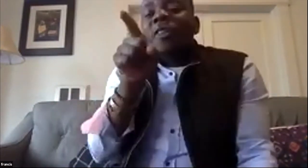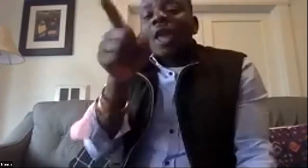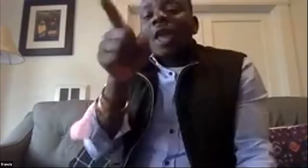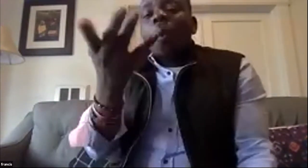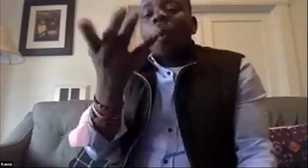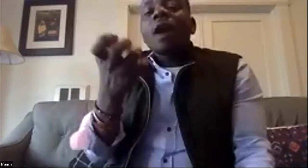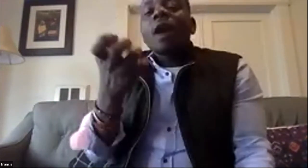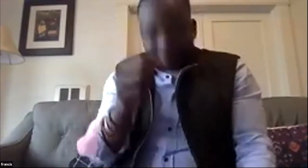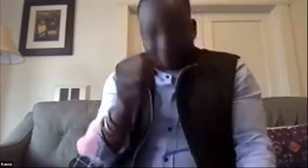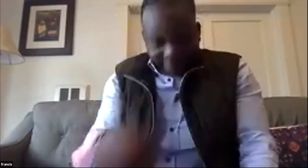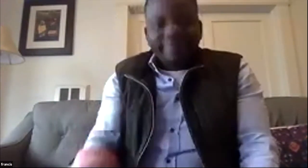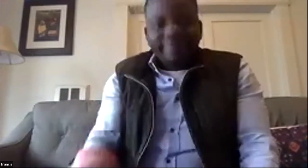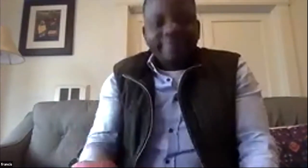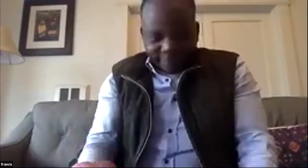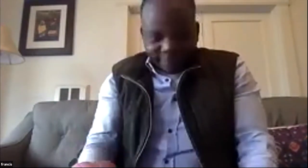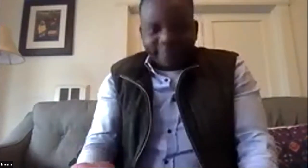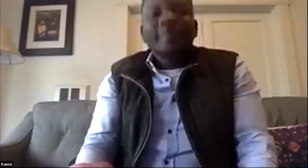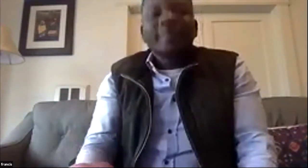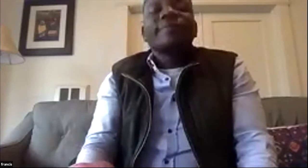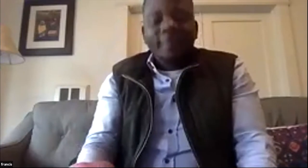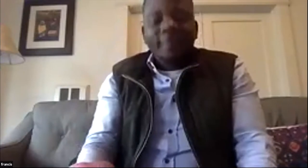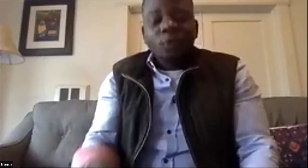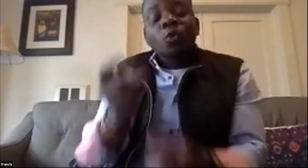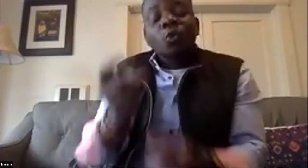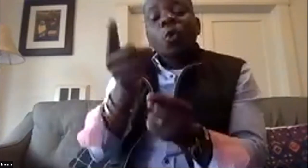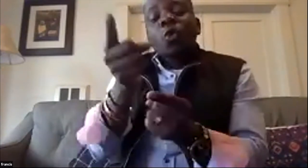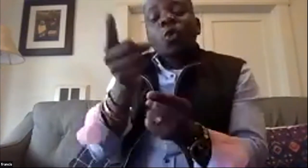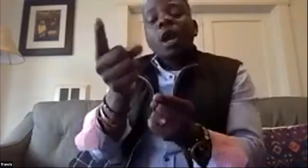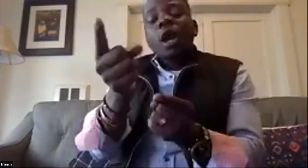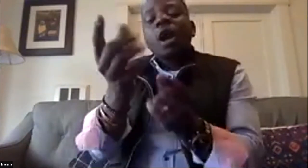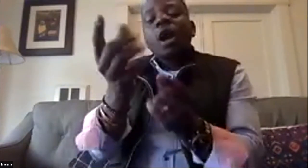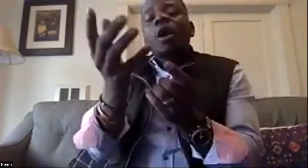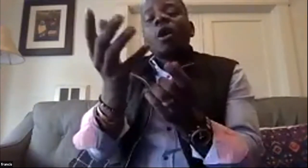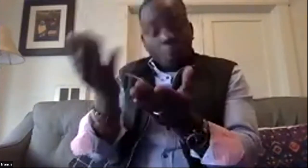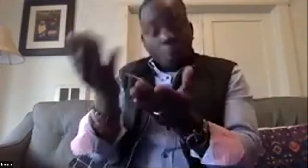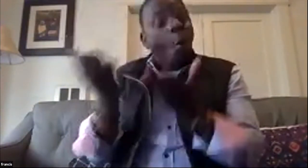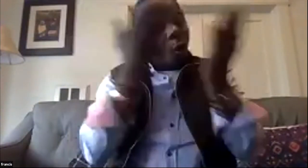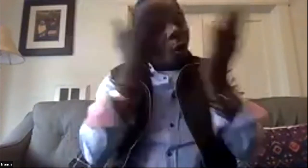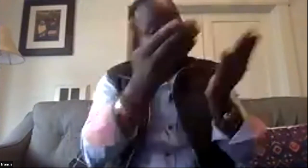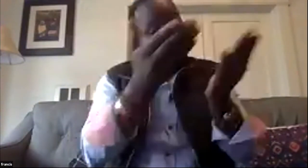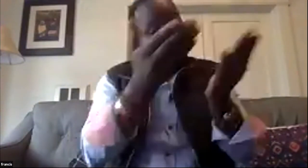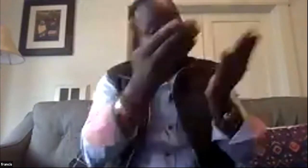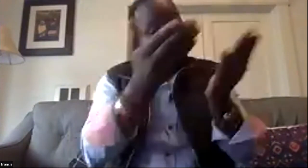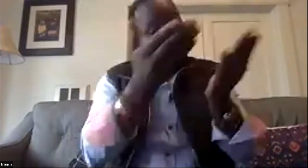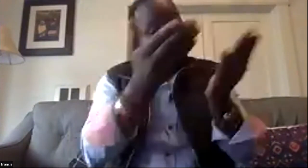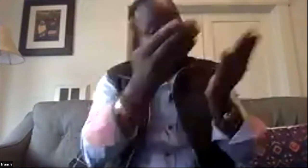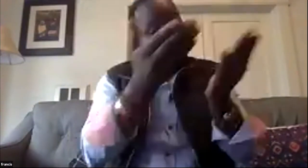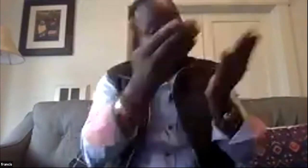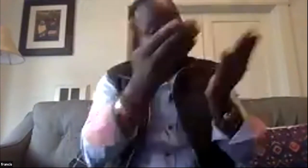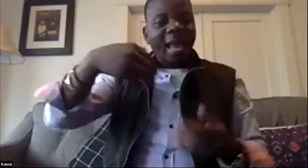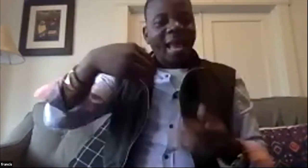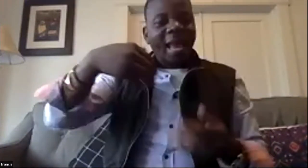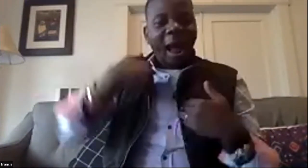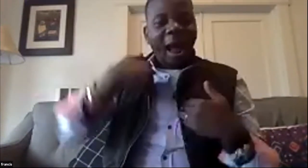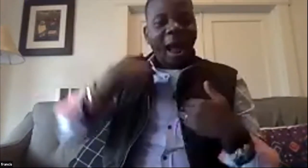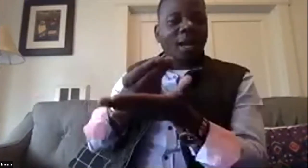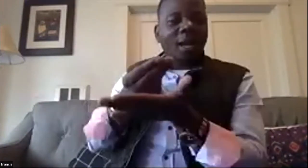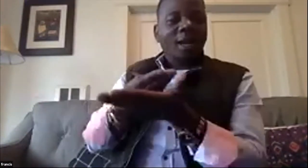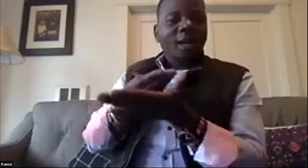school so they yes that's correct so they